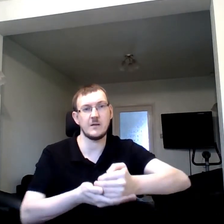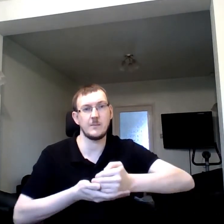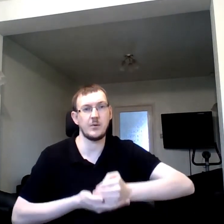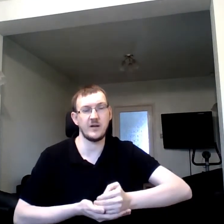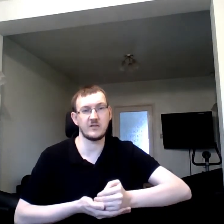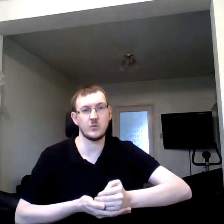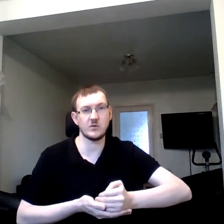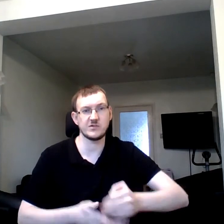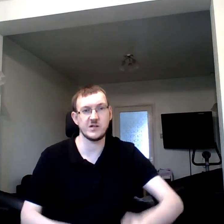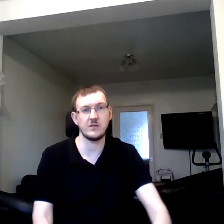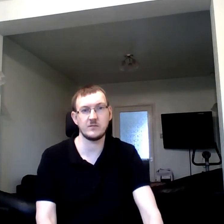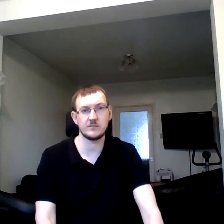and pull it towards you.